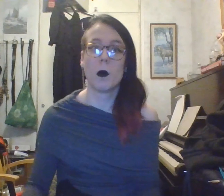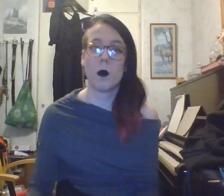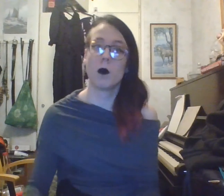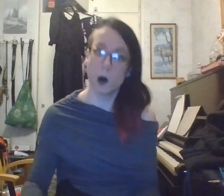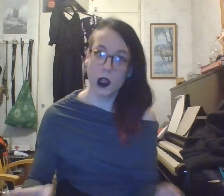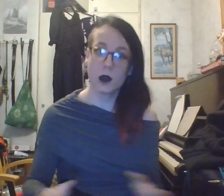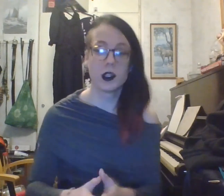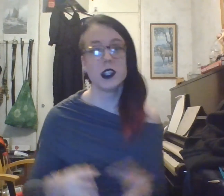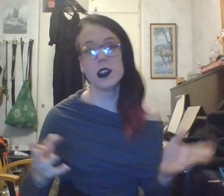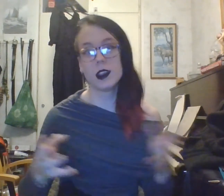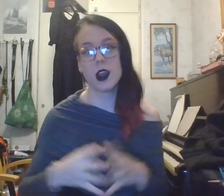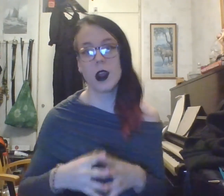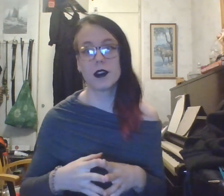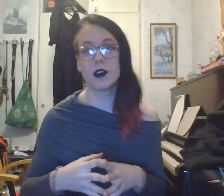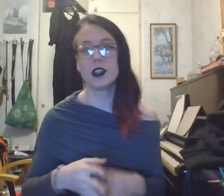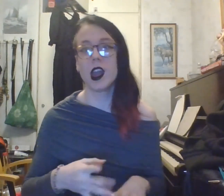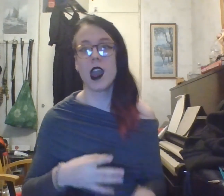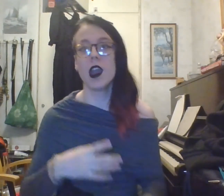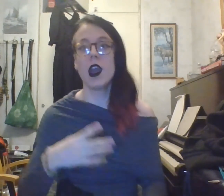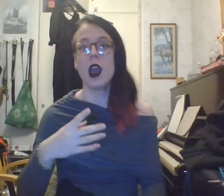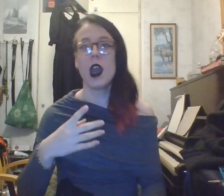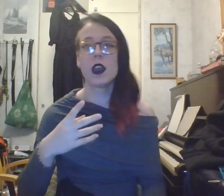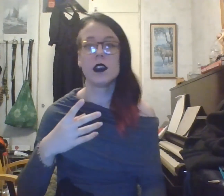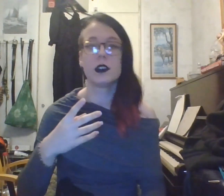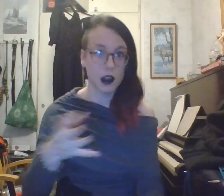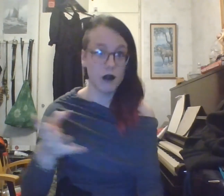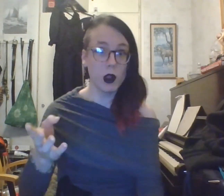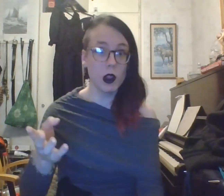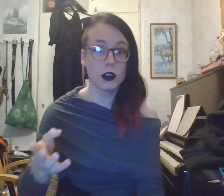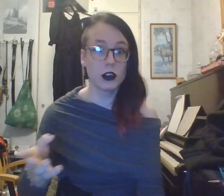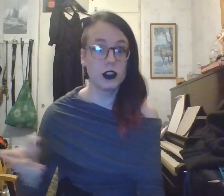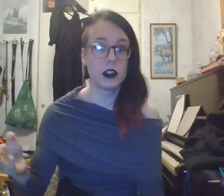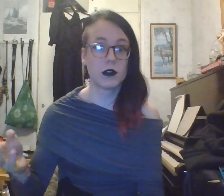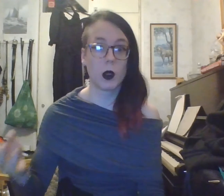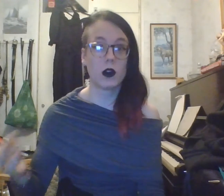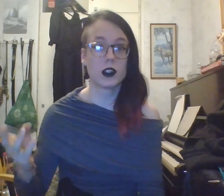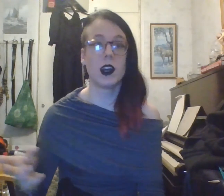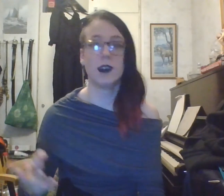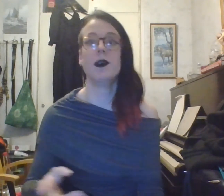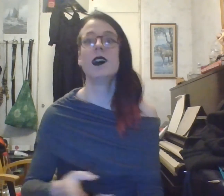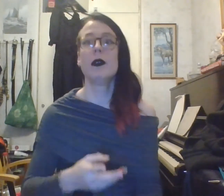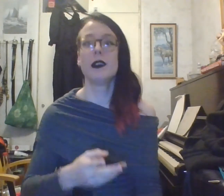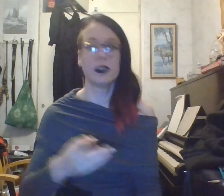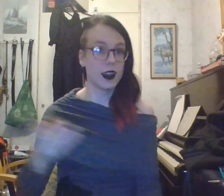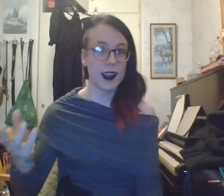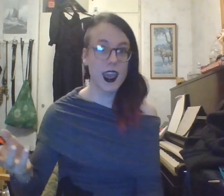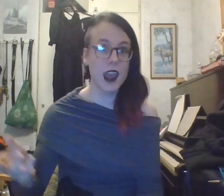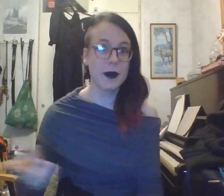Welcome to our new little series I've started here, and I really wanted to do this for a long time. In here, we're going to